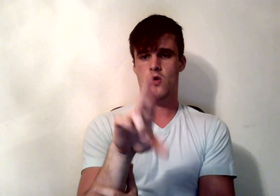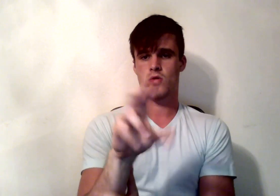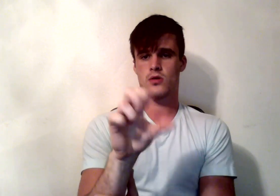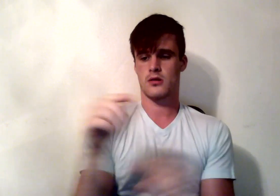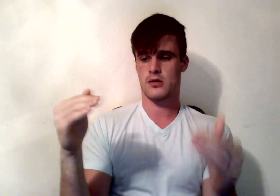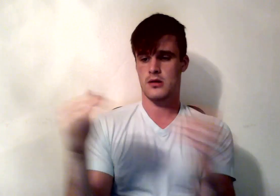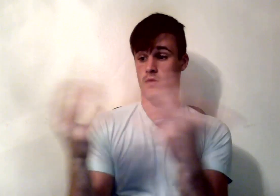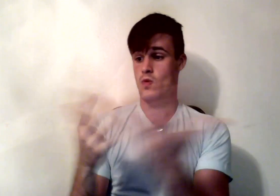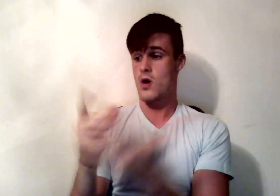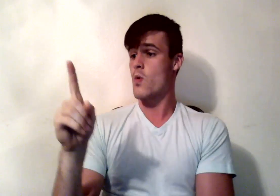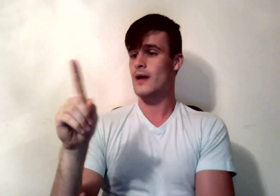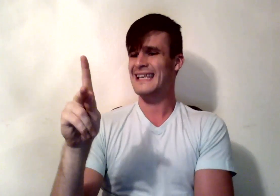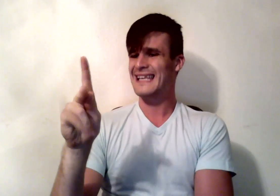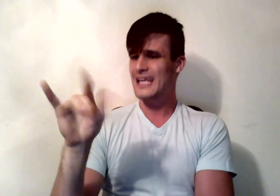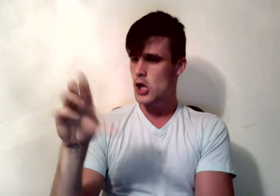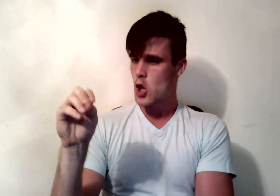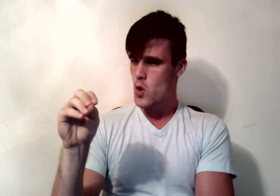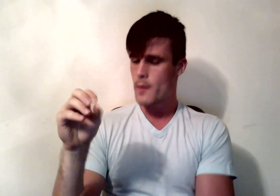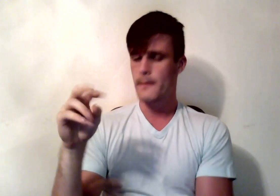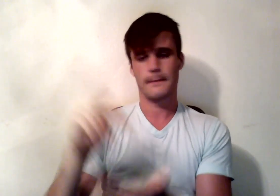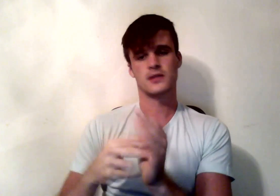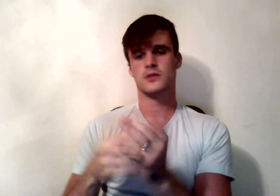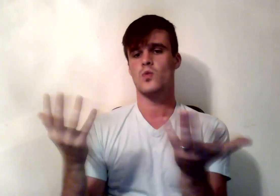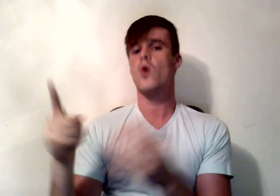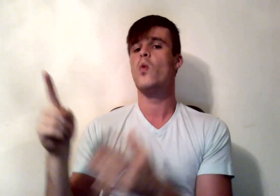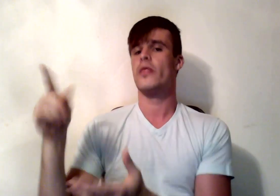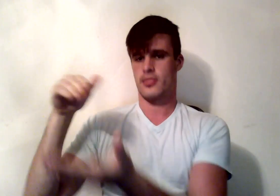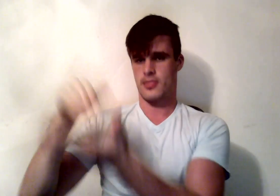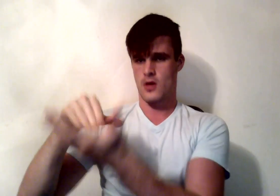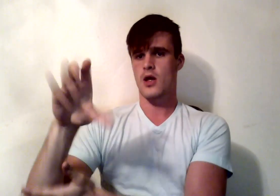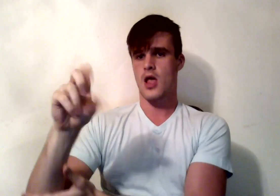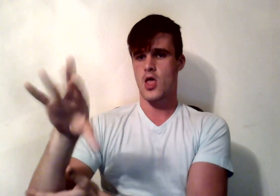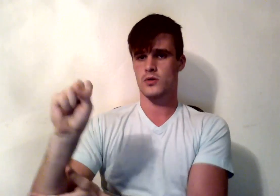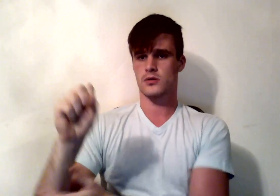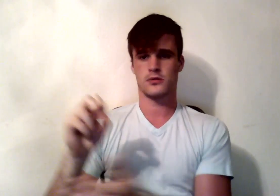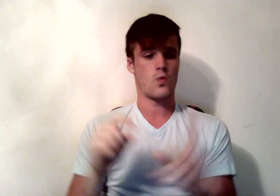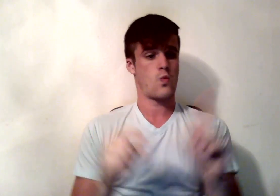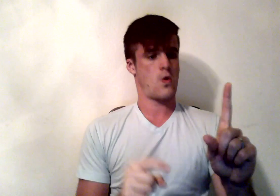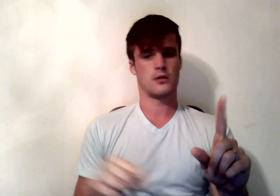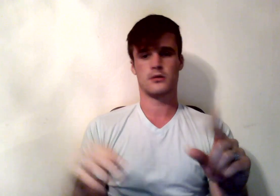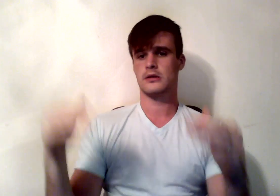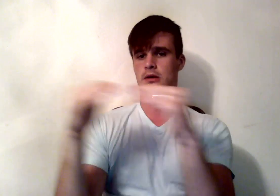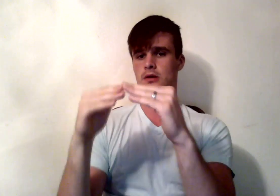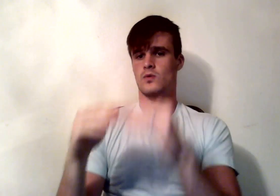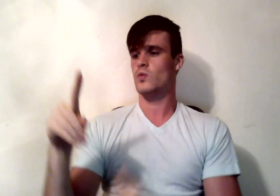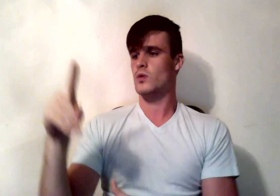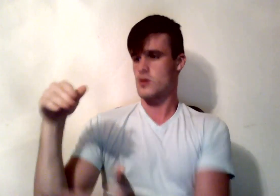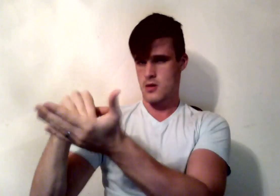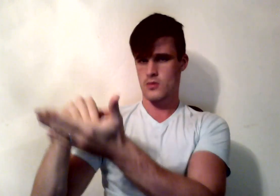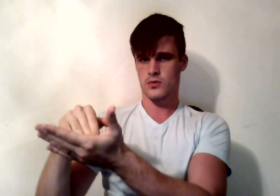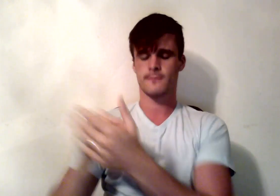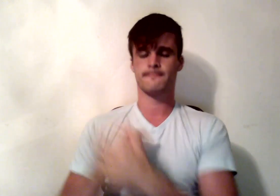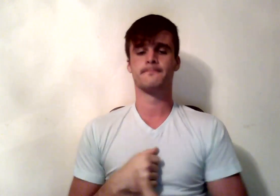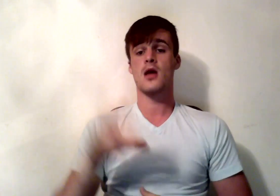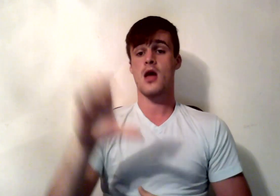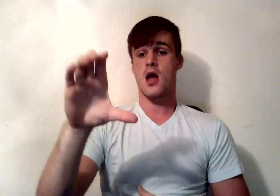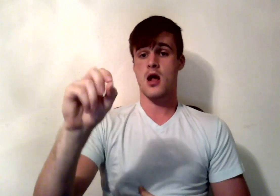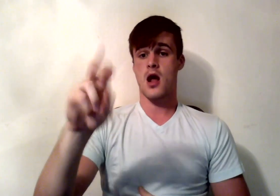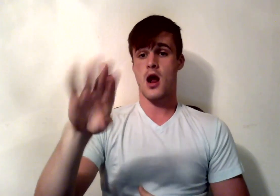,000 calories. Carbohydrates, fats, and proteins all provide your body with calories, but fats are the